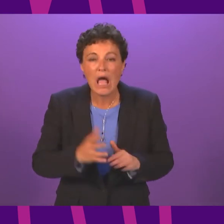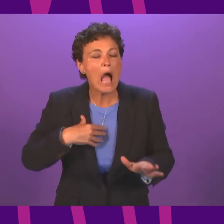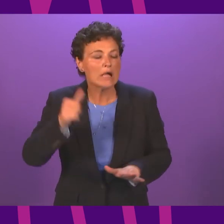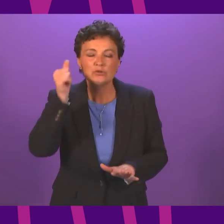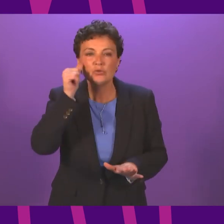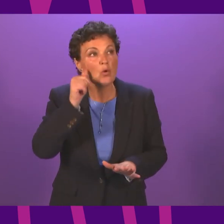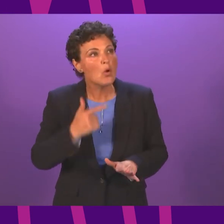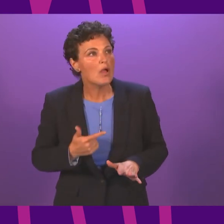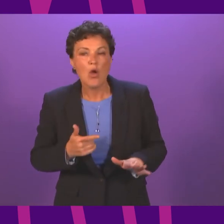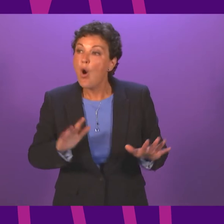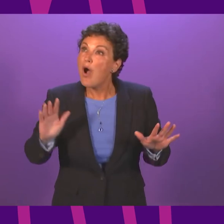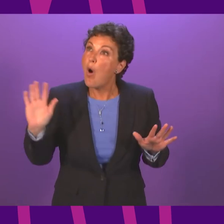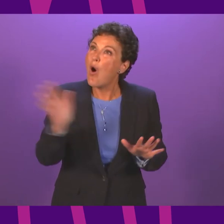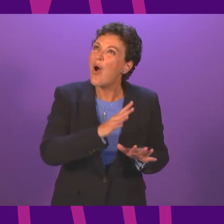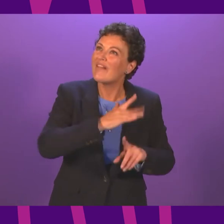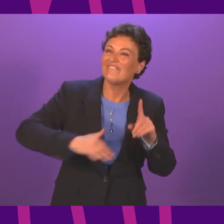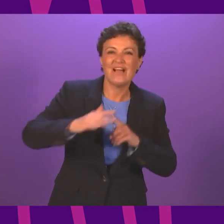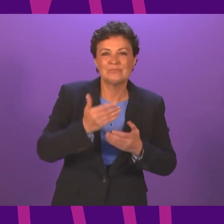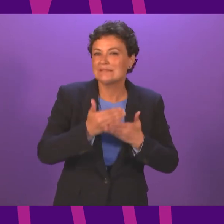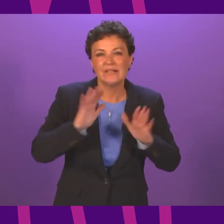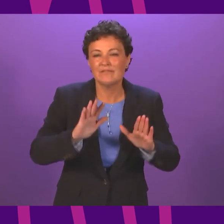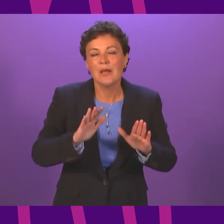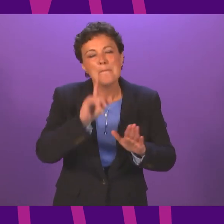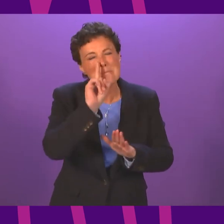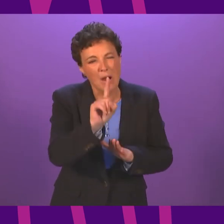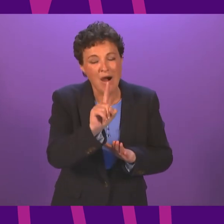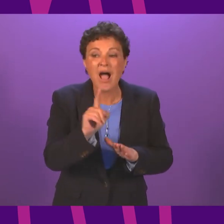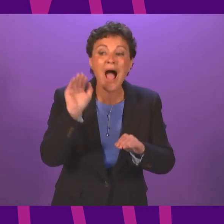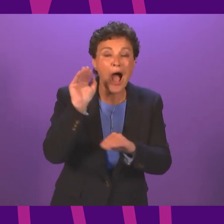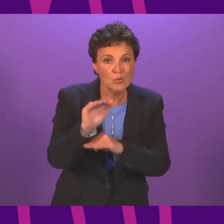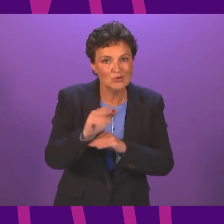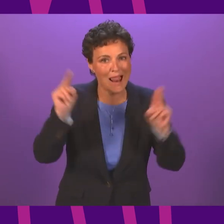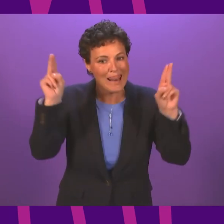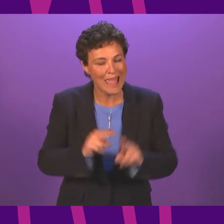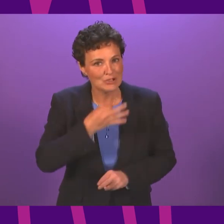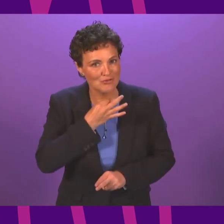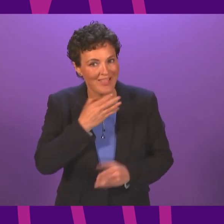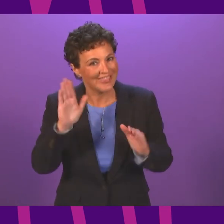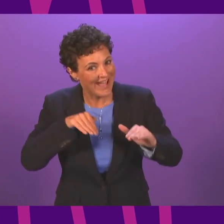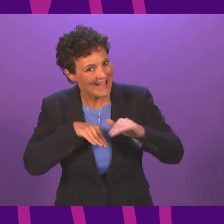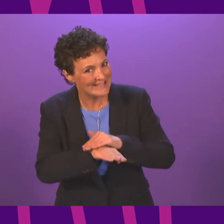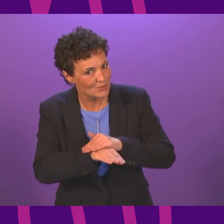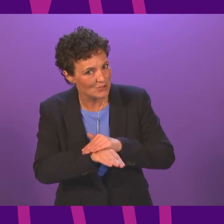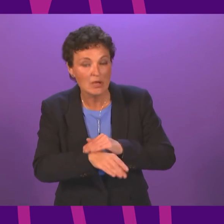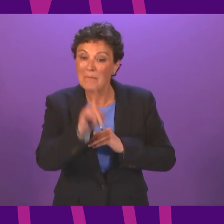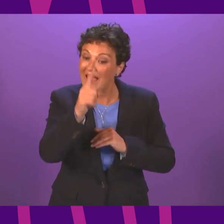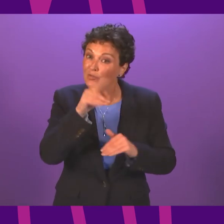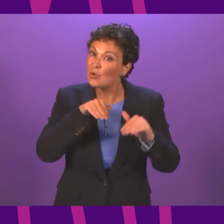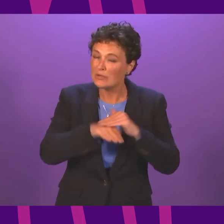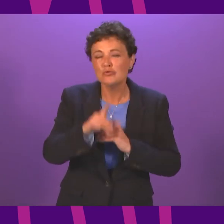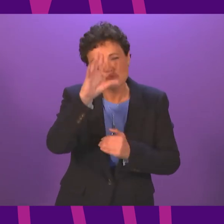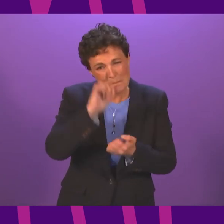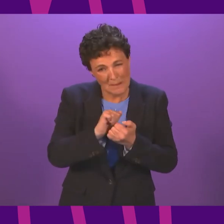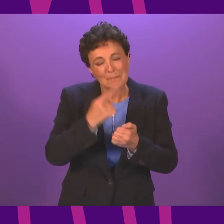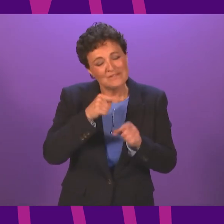environment is entirely risk free, but outdoors is much less risky than indoors. If you are meeting indoors, though, please stick to the